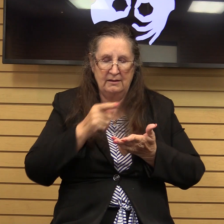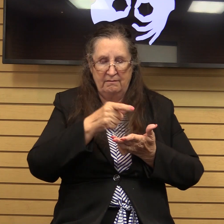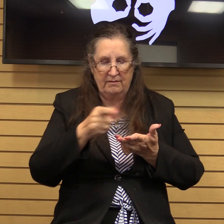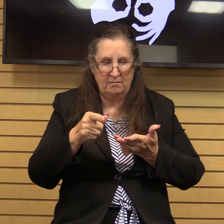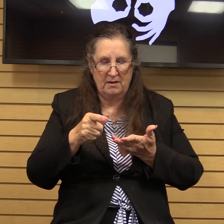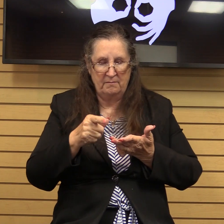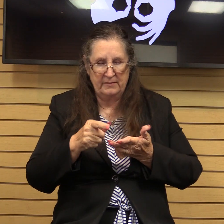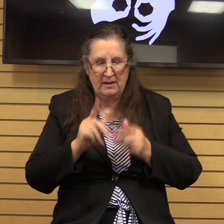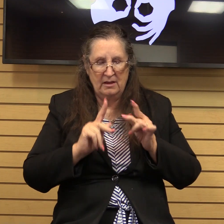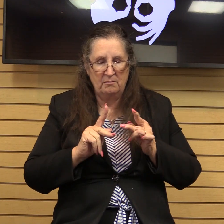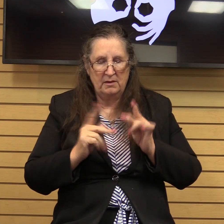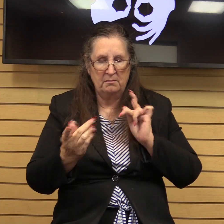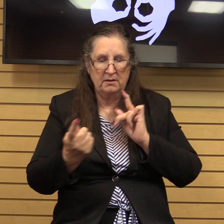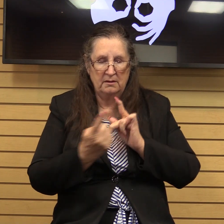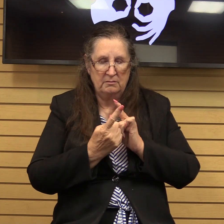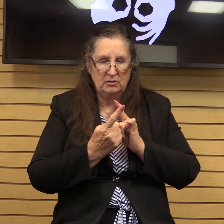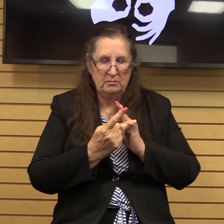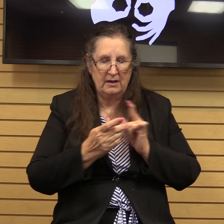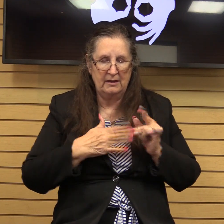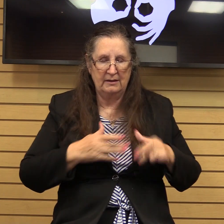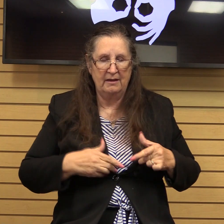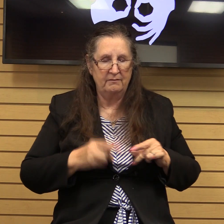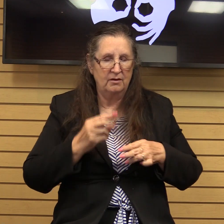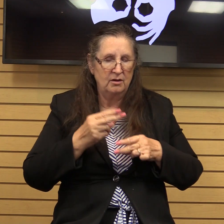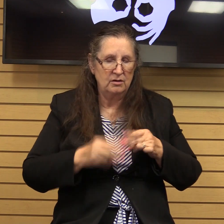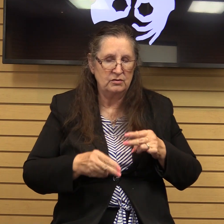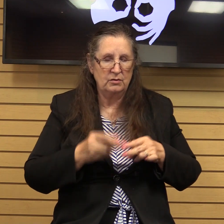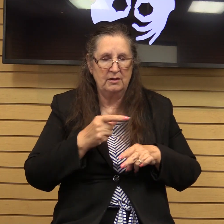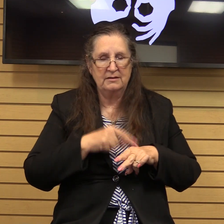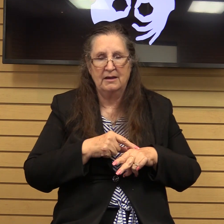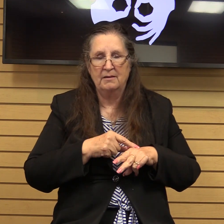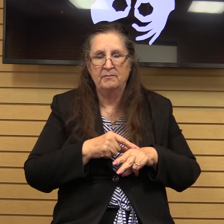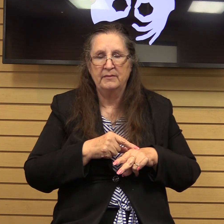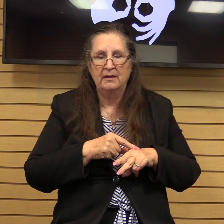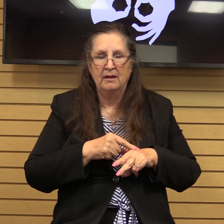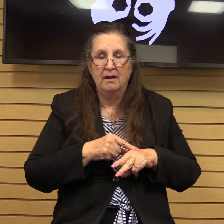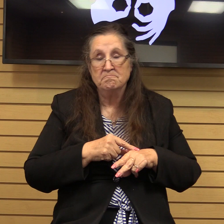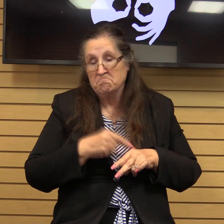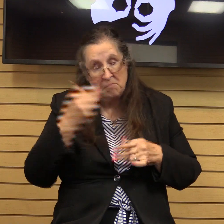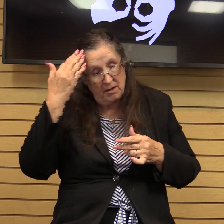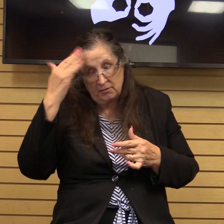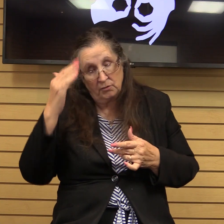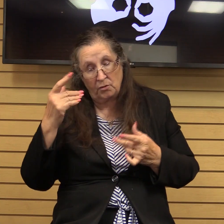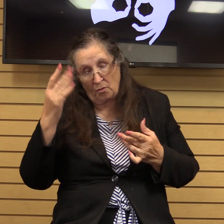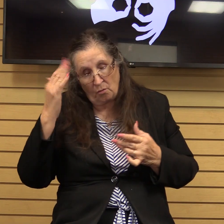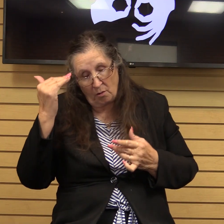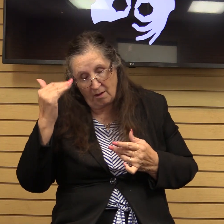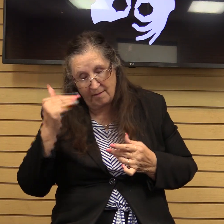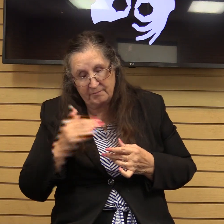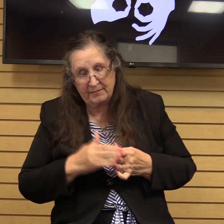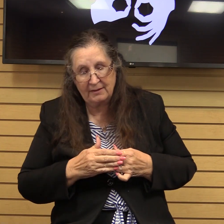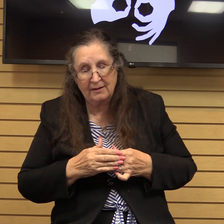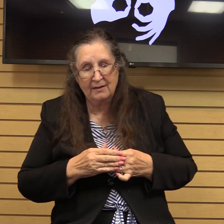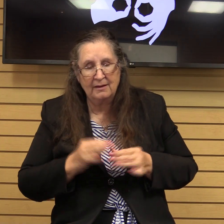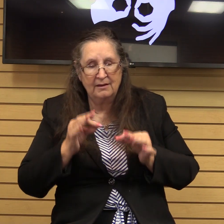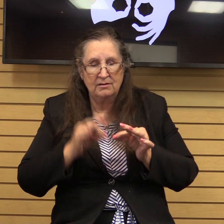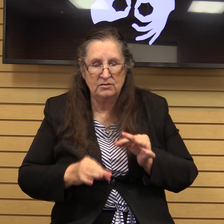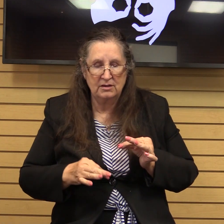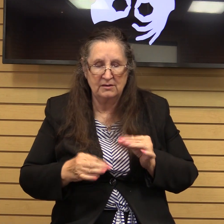have come into my life for just a short time I wondered why sometimes but it's like just because now they